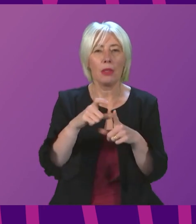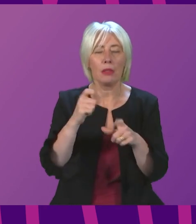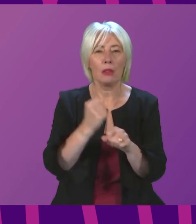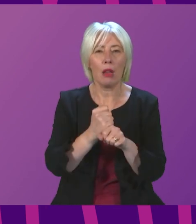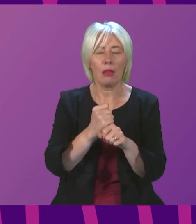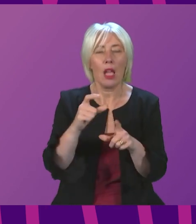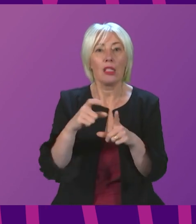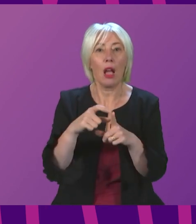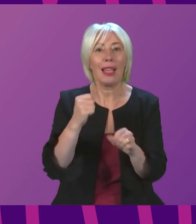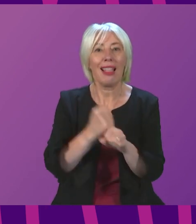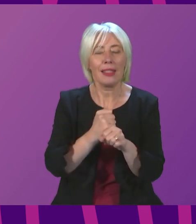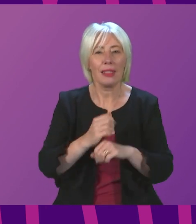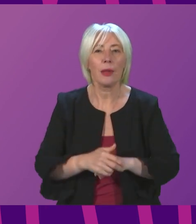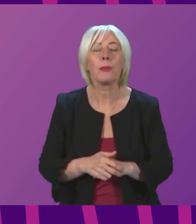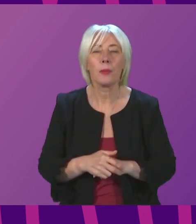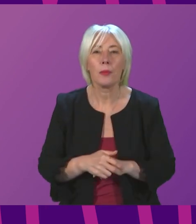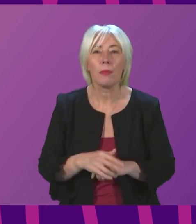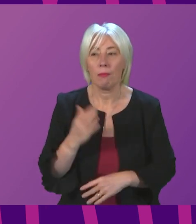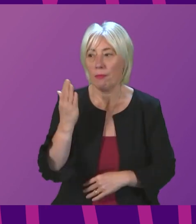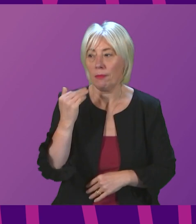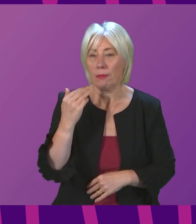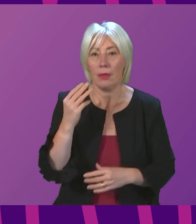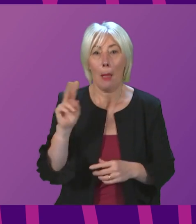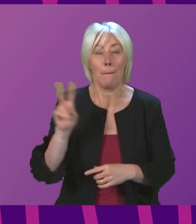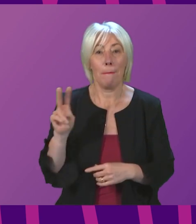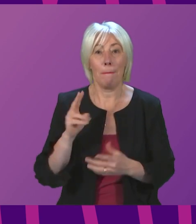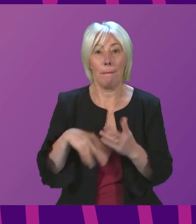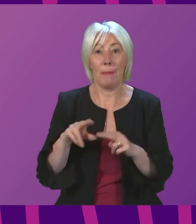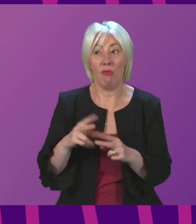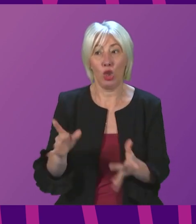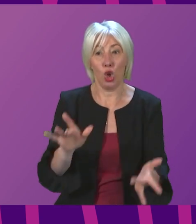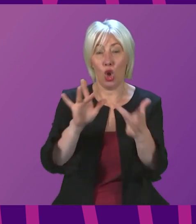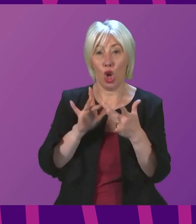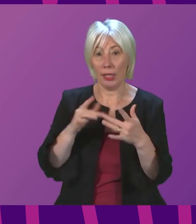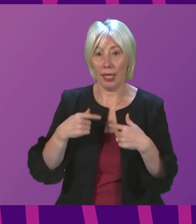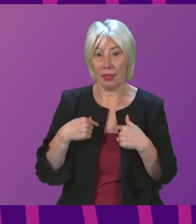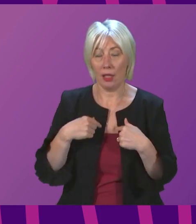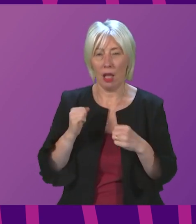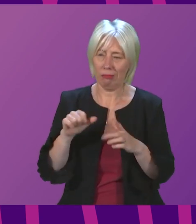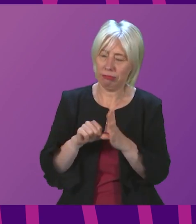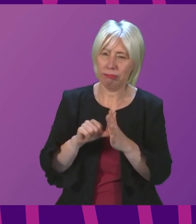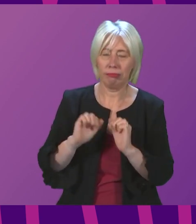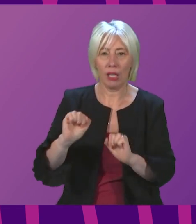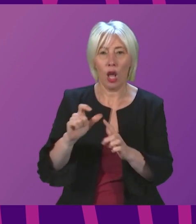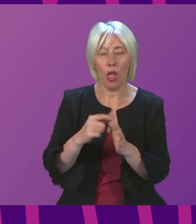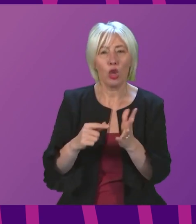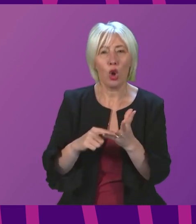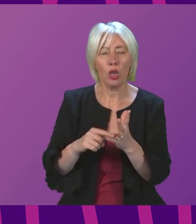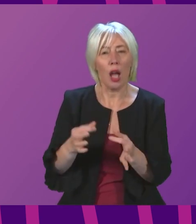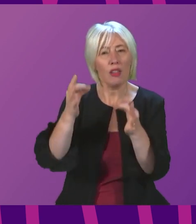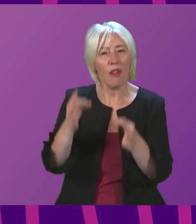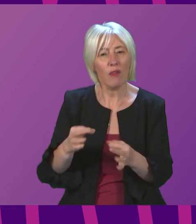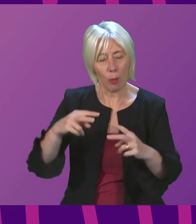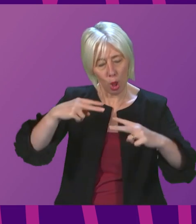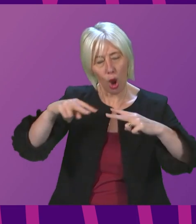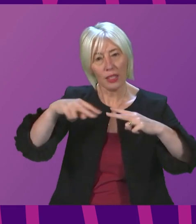Thank you, President Officer. Recently a mum and dad contacted me about the difficulty they are having getting their daughter Emily a formal autism assessment.